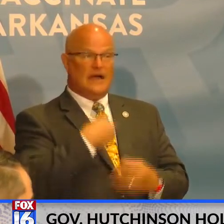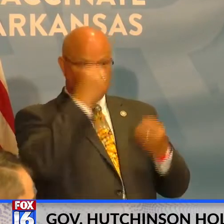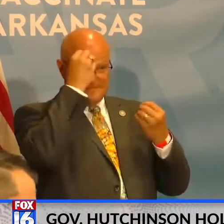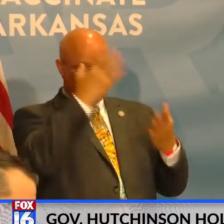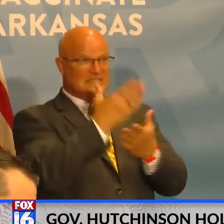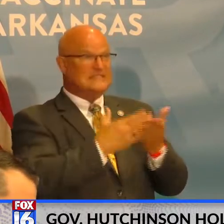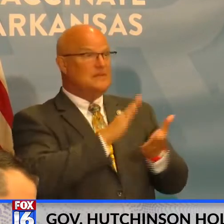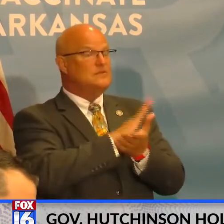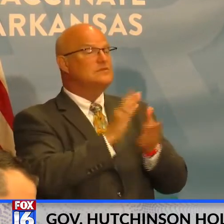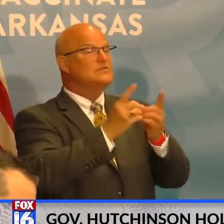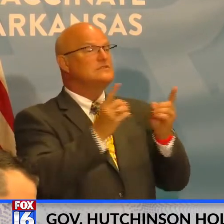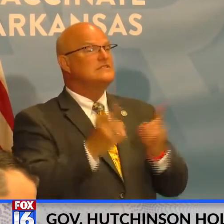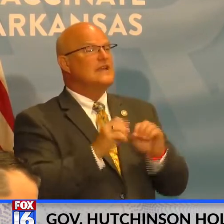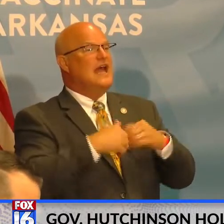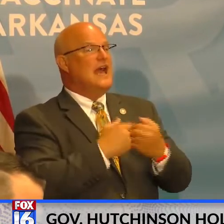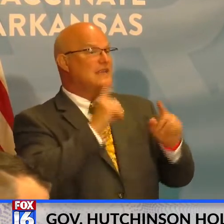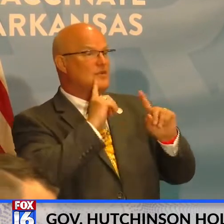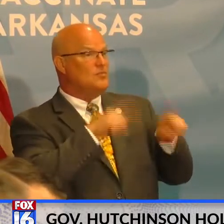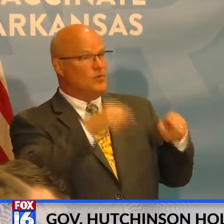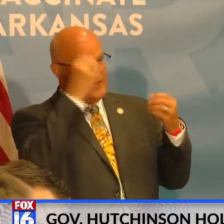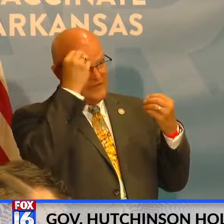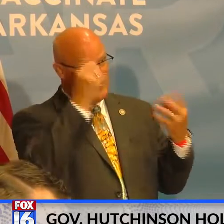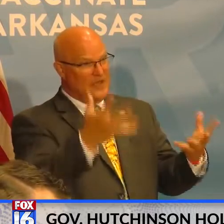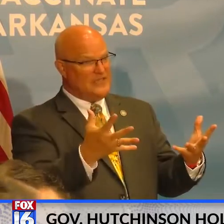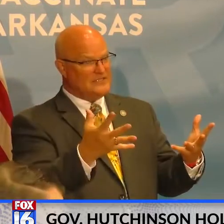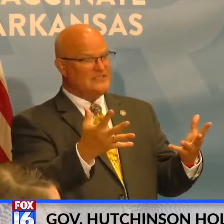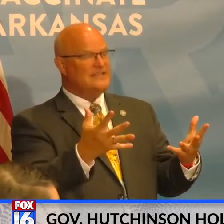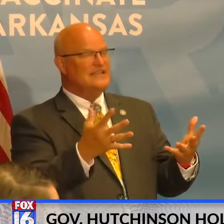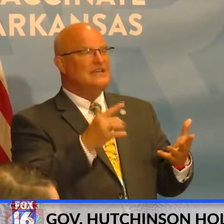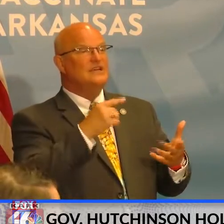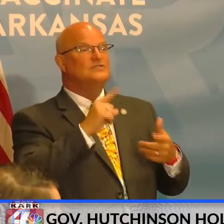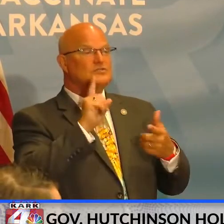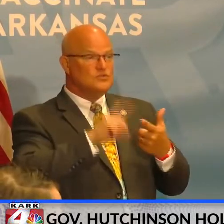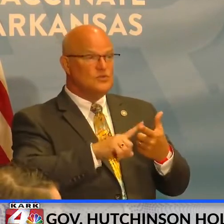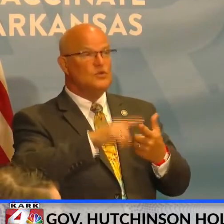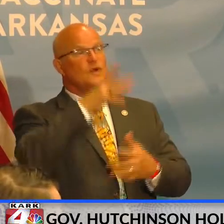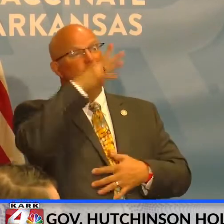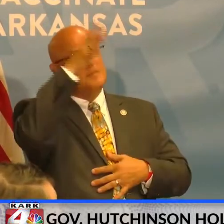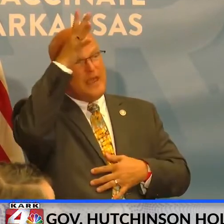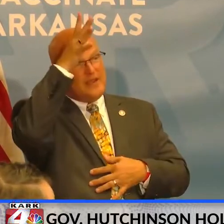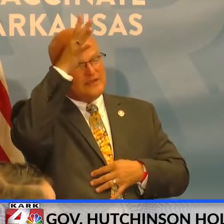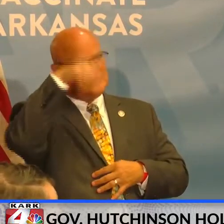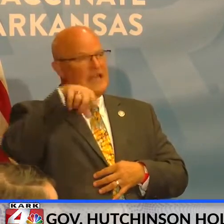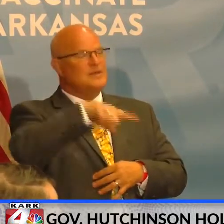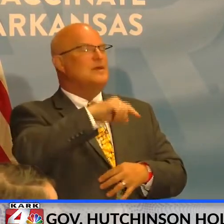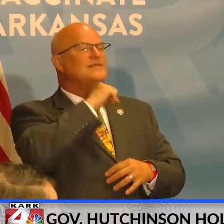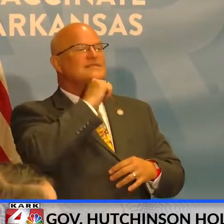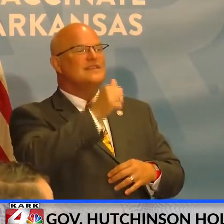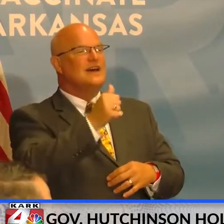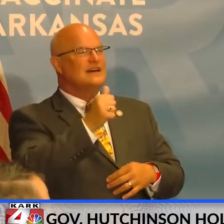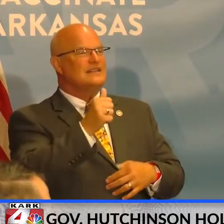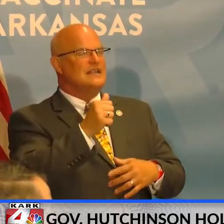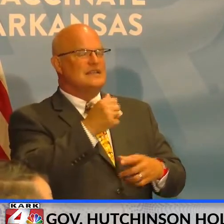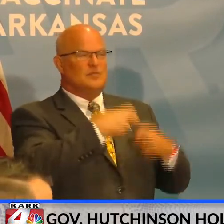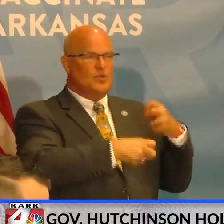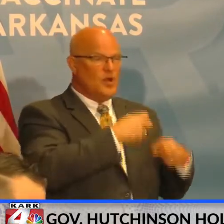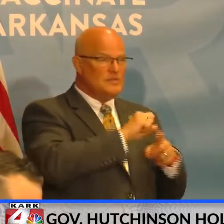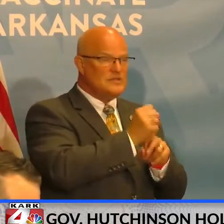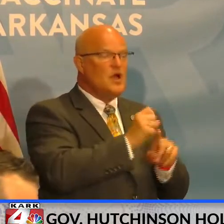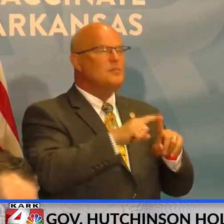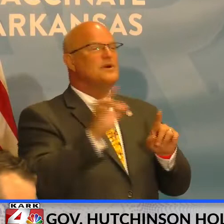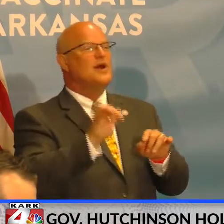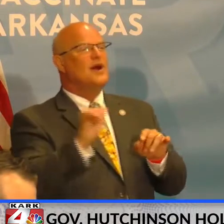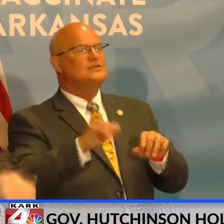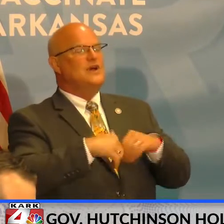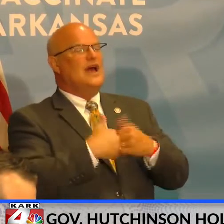the school districts in how they're reporting information to parents to help people better understand not just the situation in the schools, but